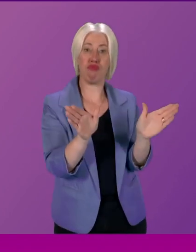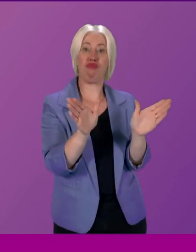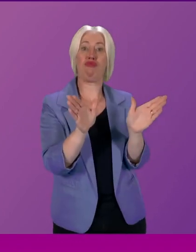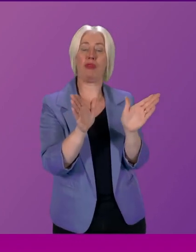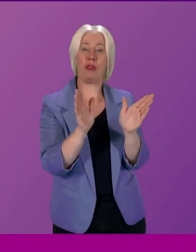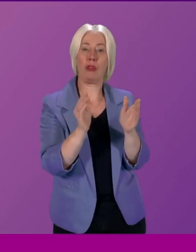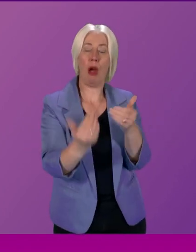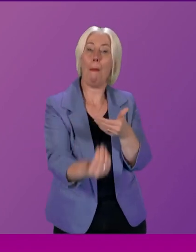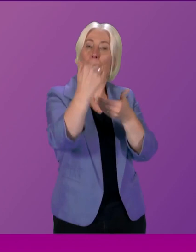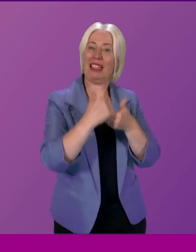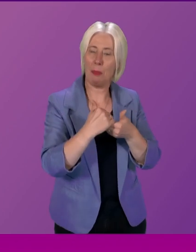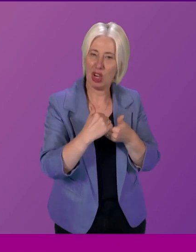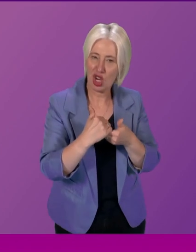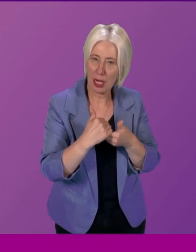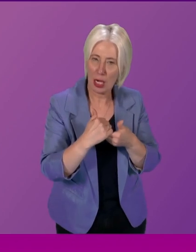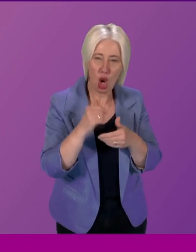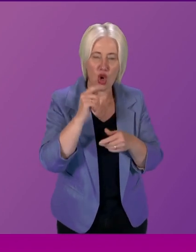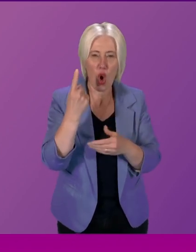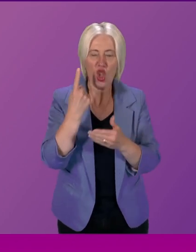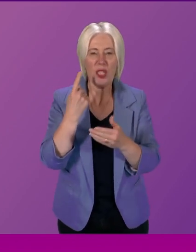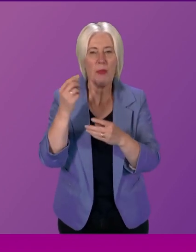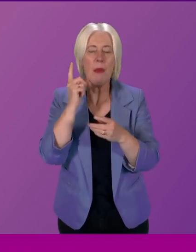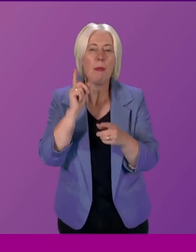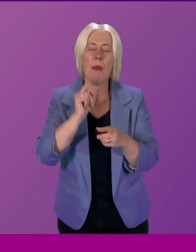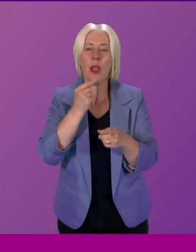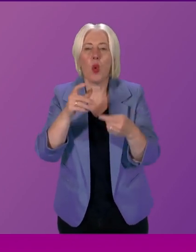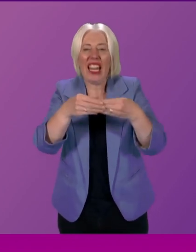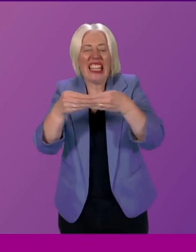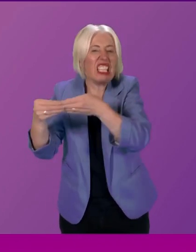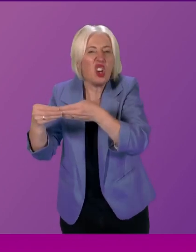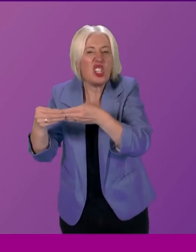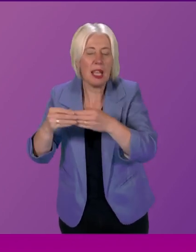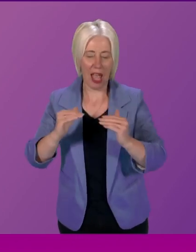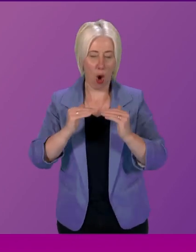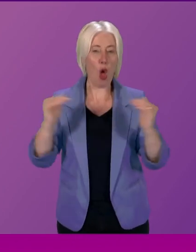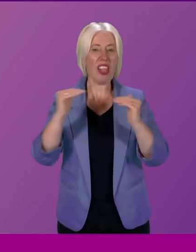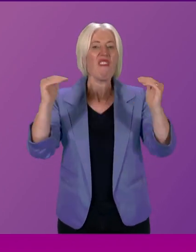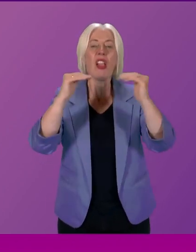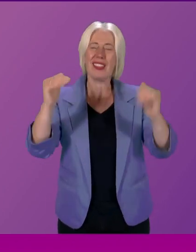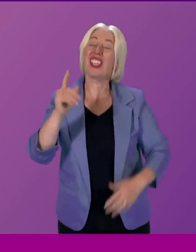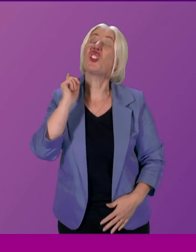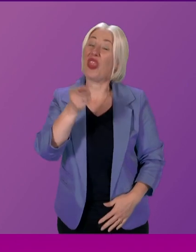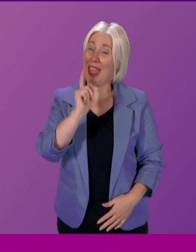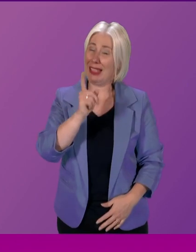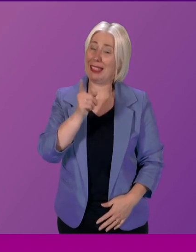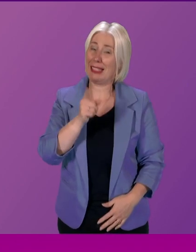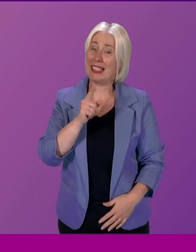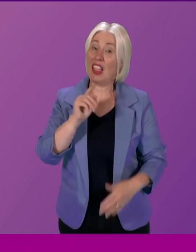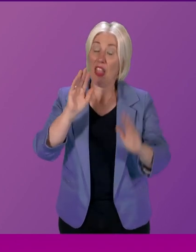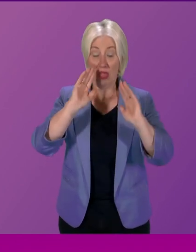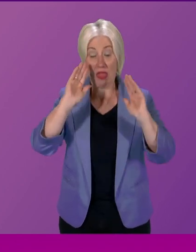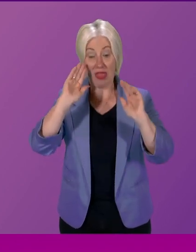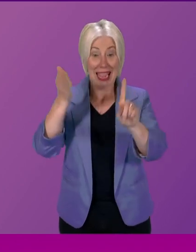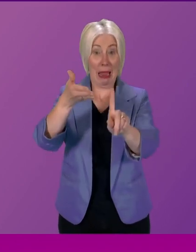leadership at every single level, and I think that has to be the focus,